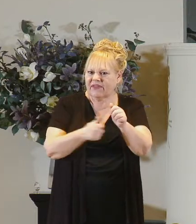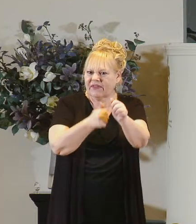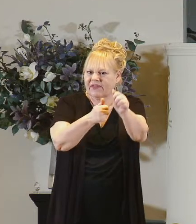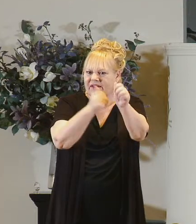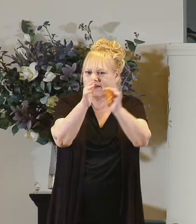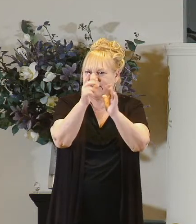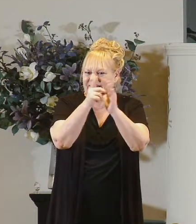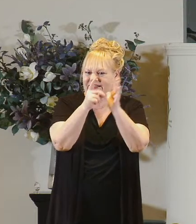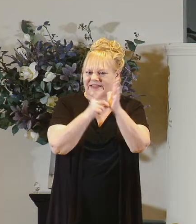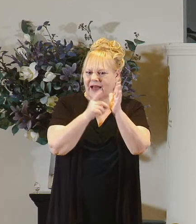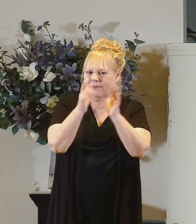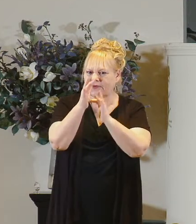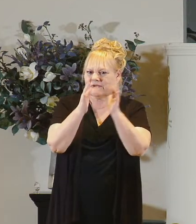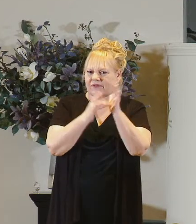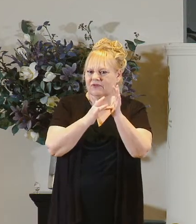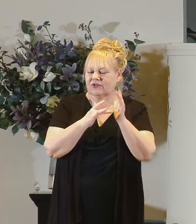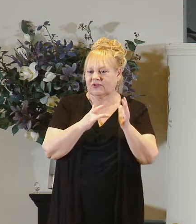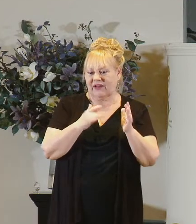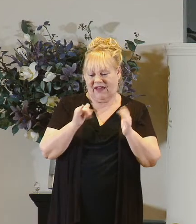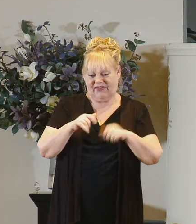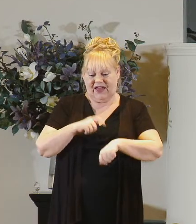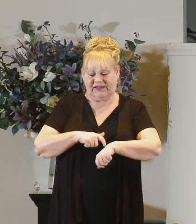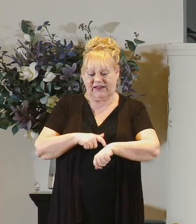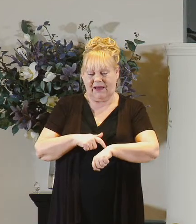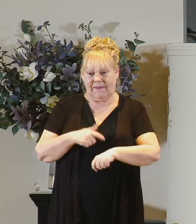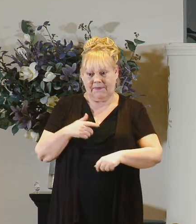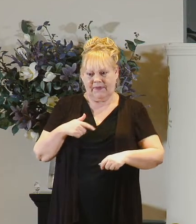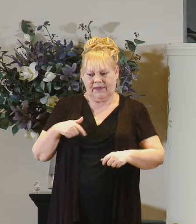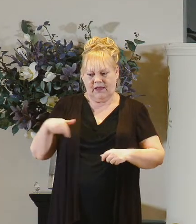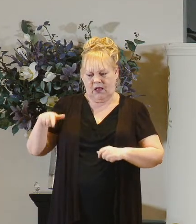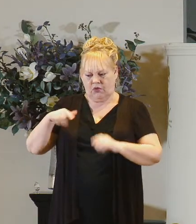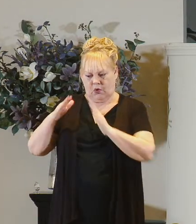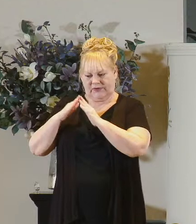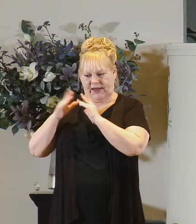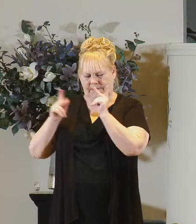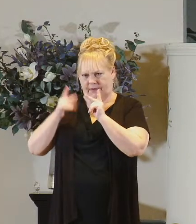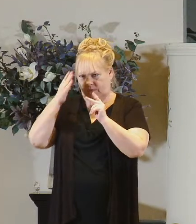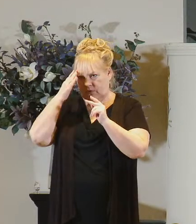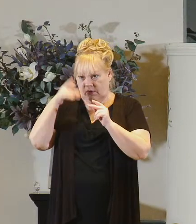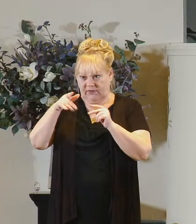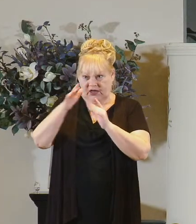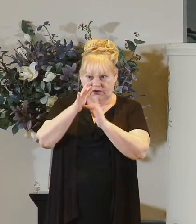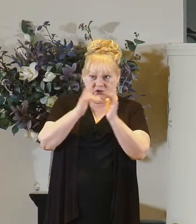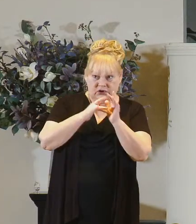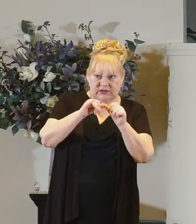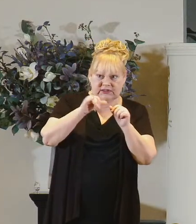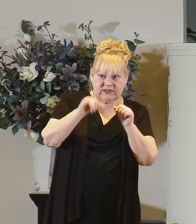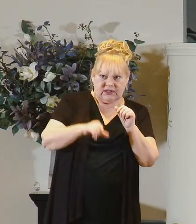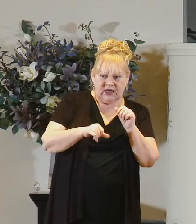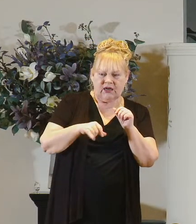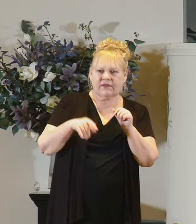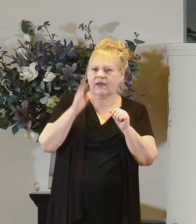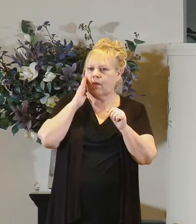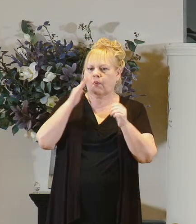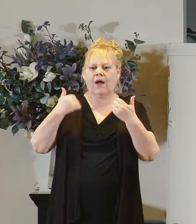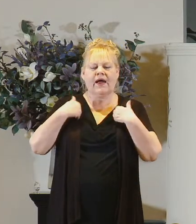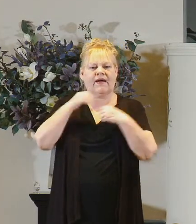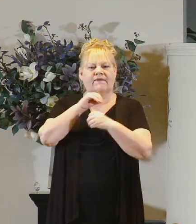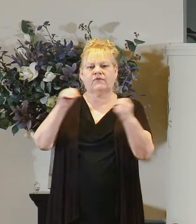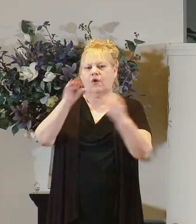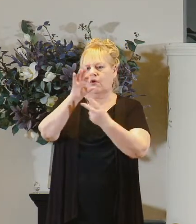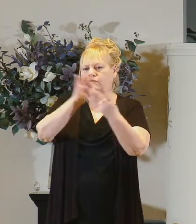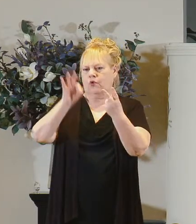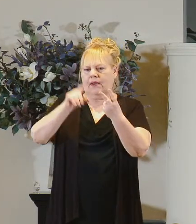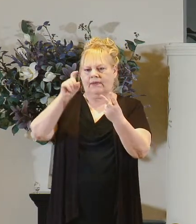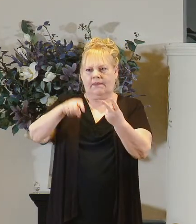they know that if this guy sticks around eventually they're going to have no choice but